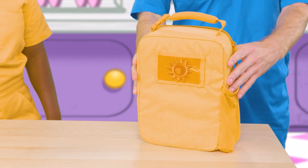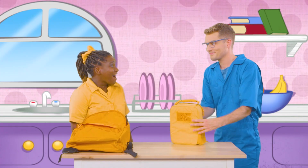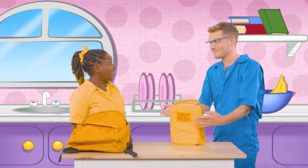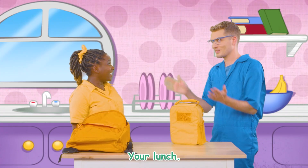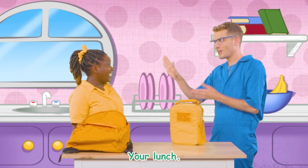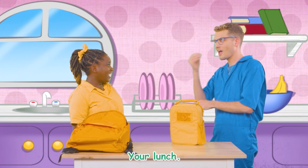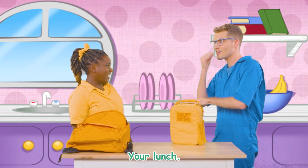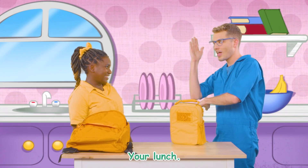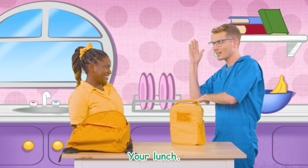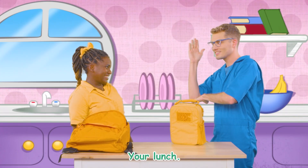Your lunch!